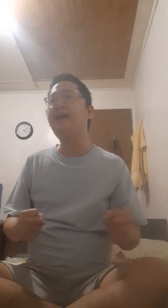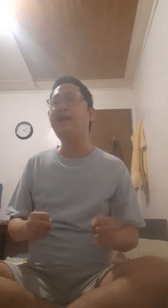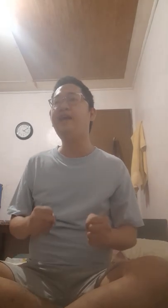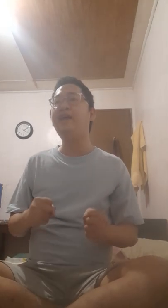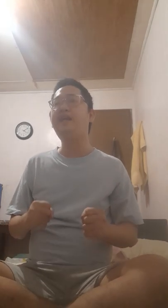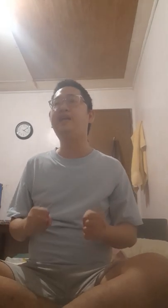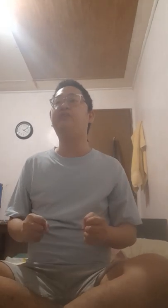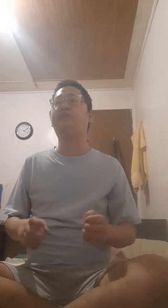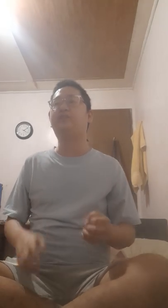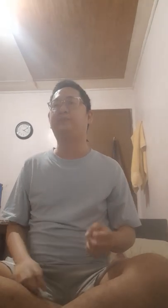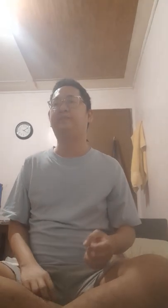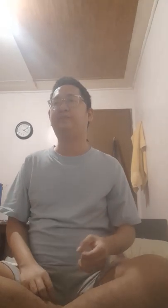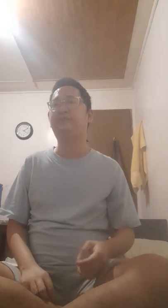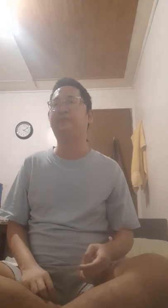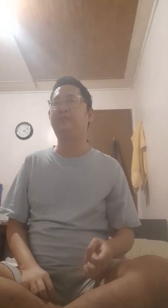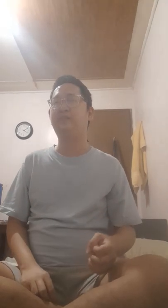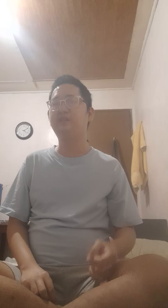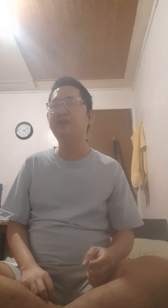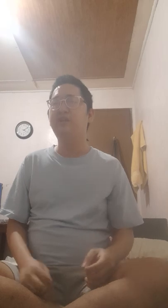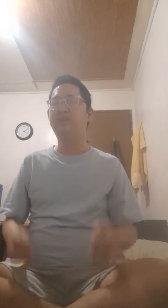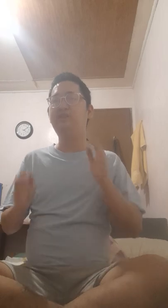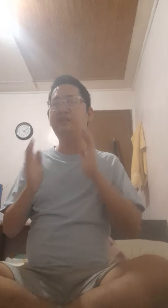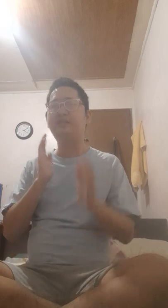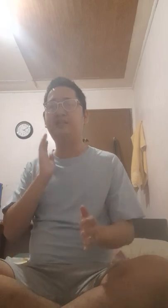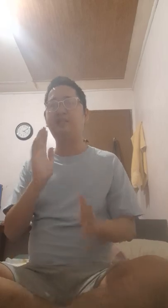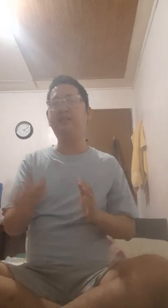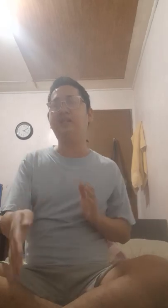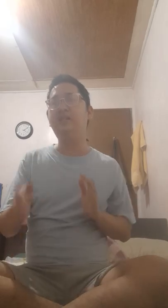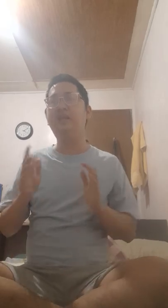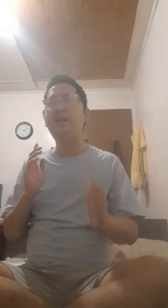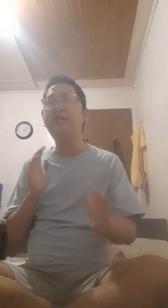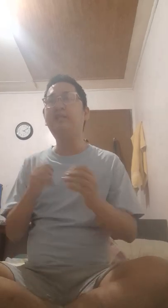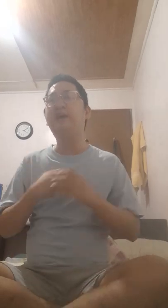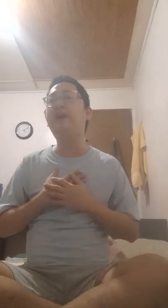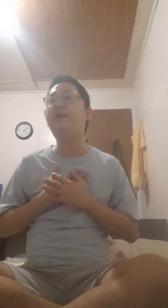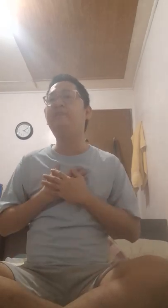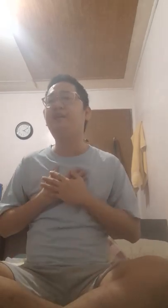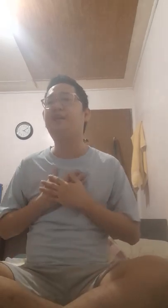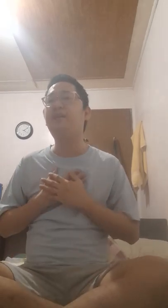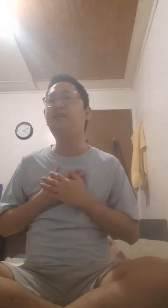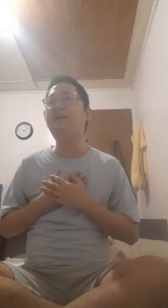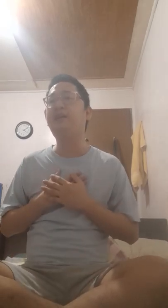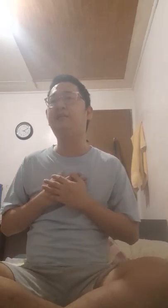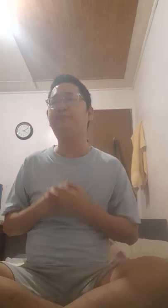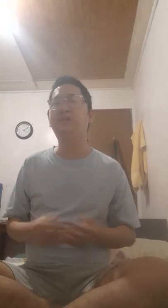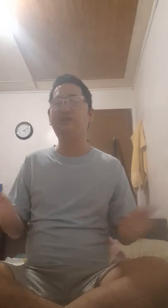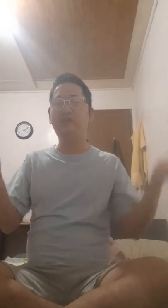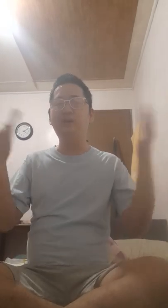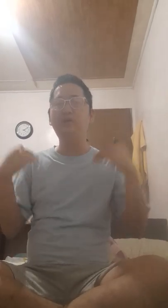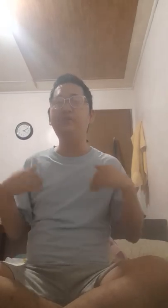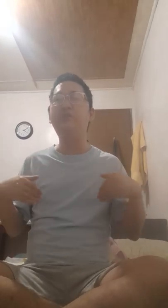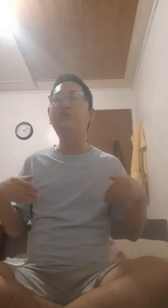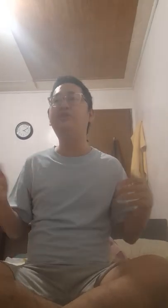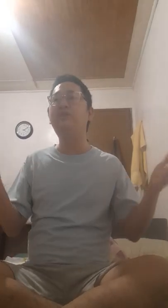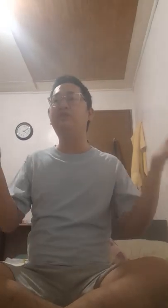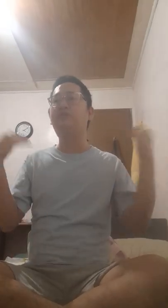edge If you see them coming You'll lose